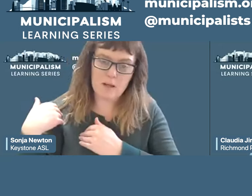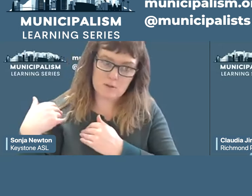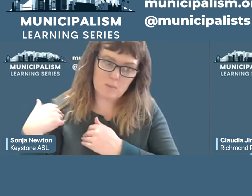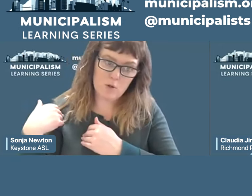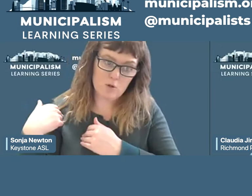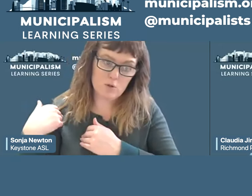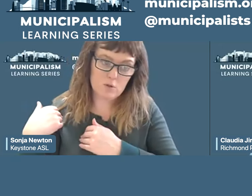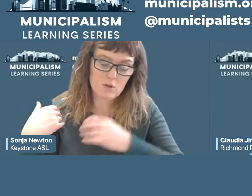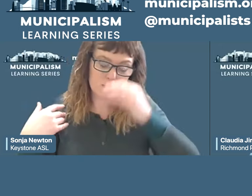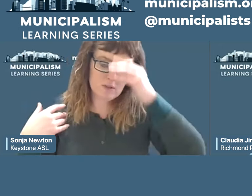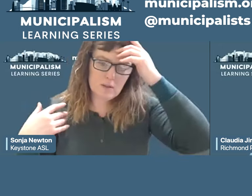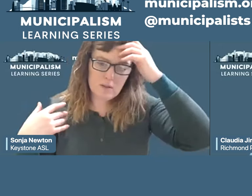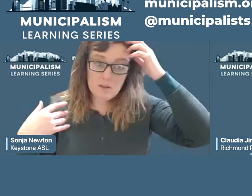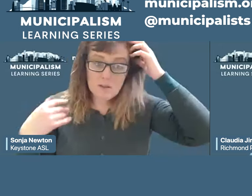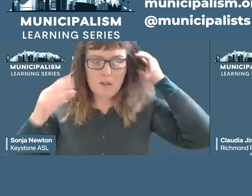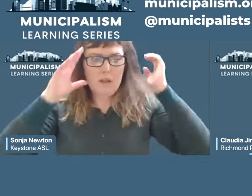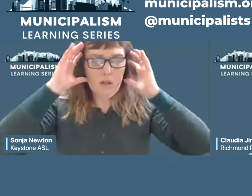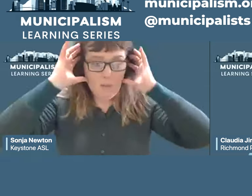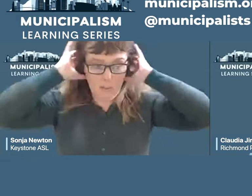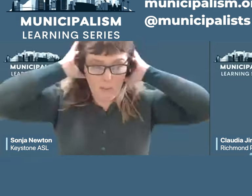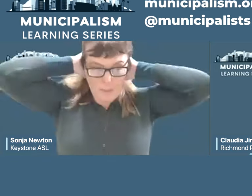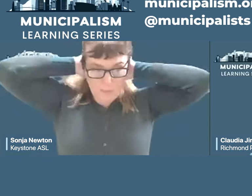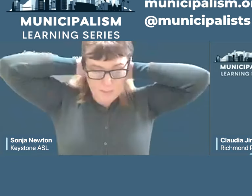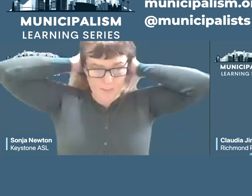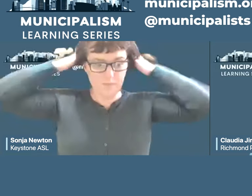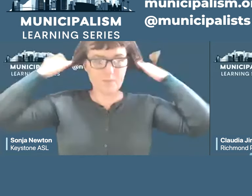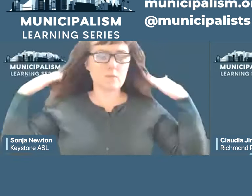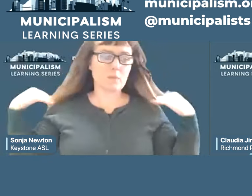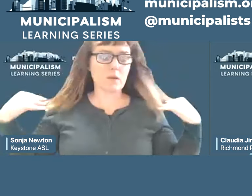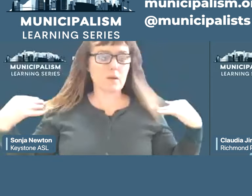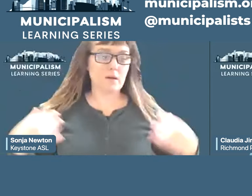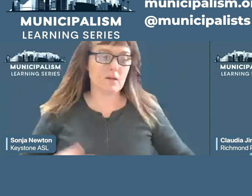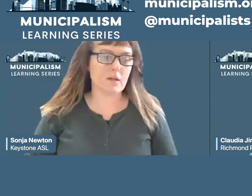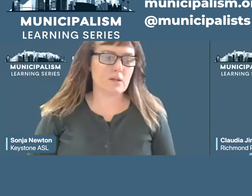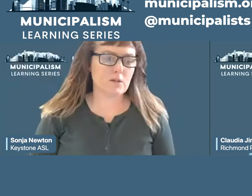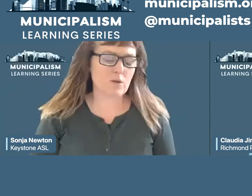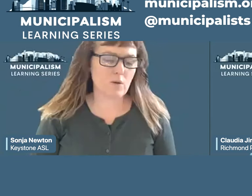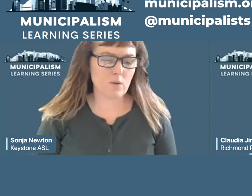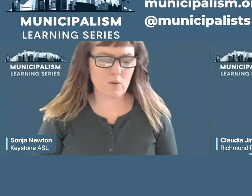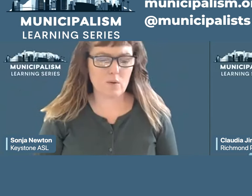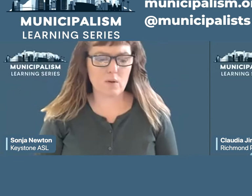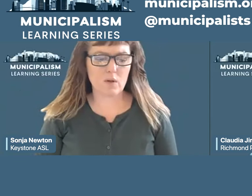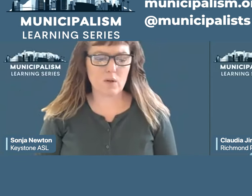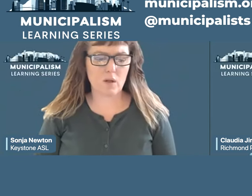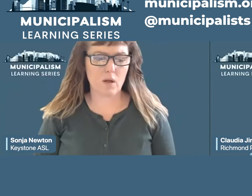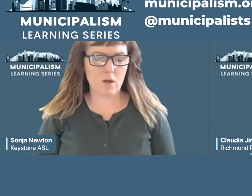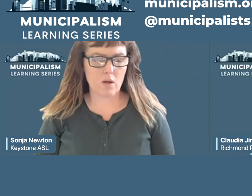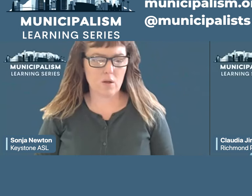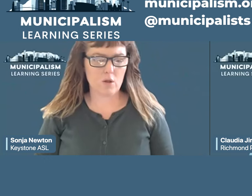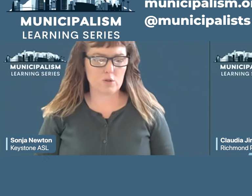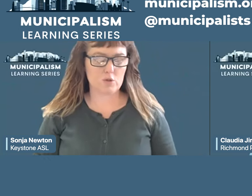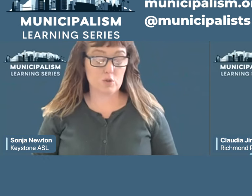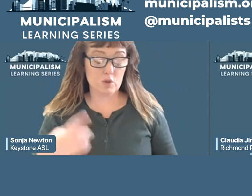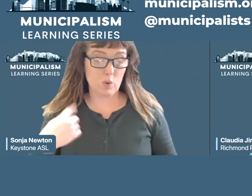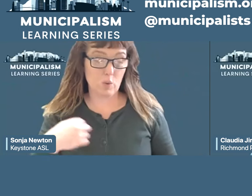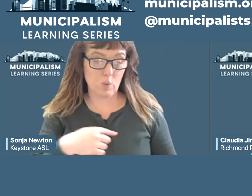infrastructure that is we are not pushing for the right things that our